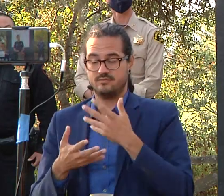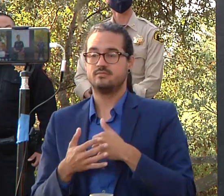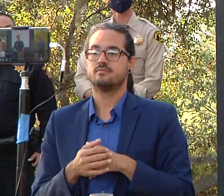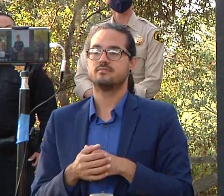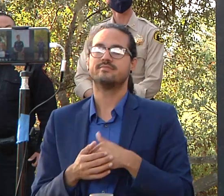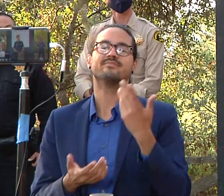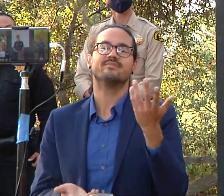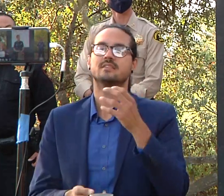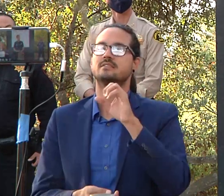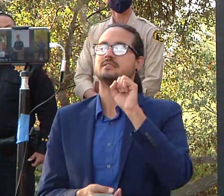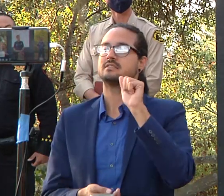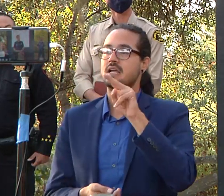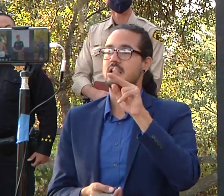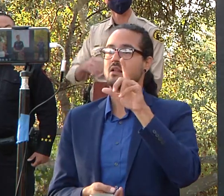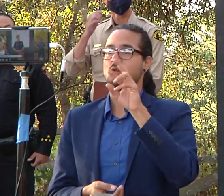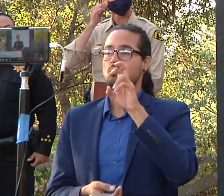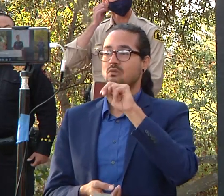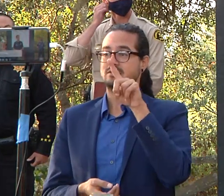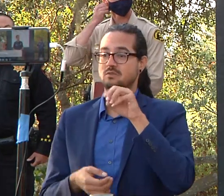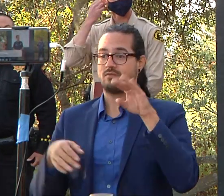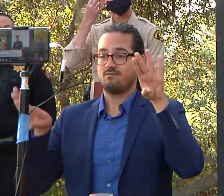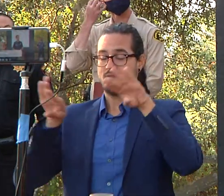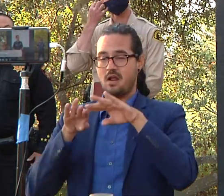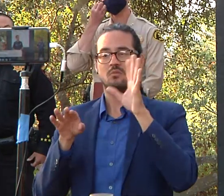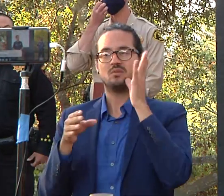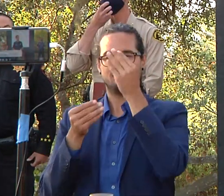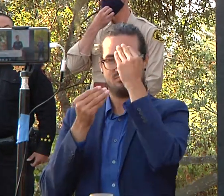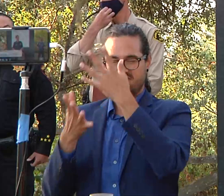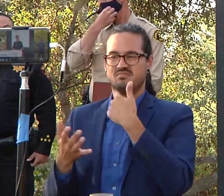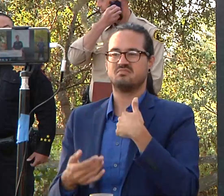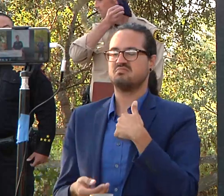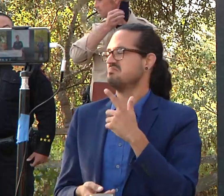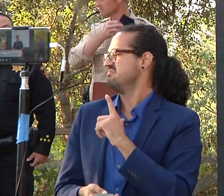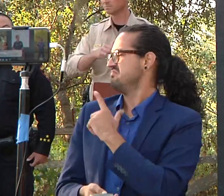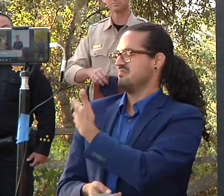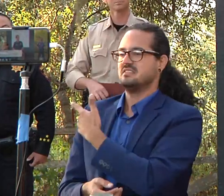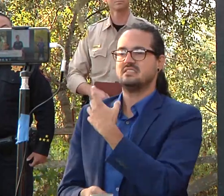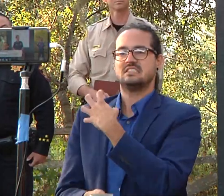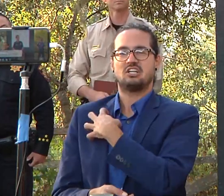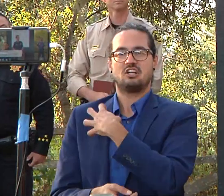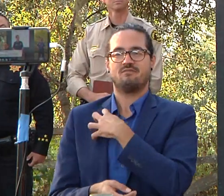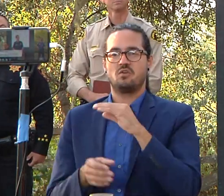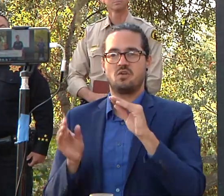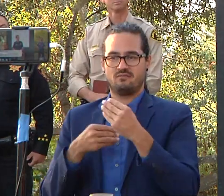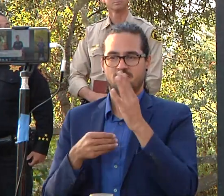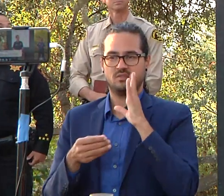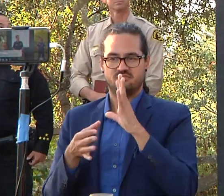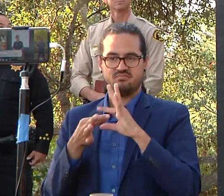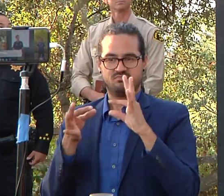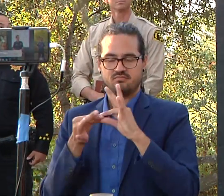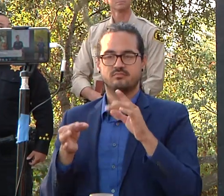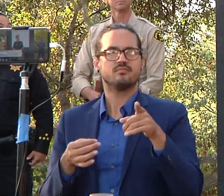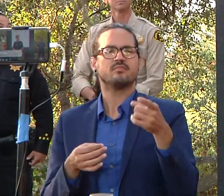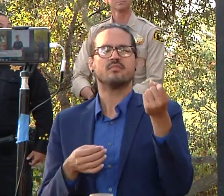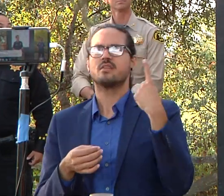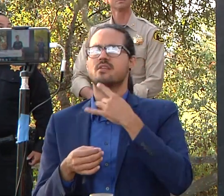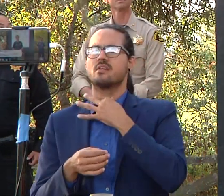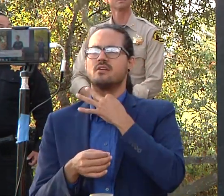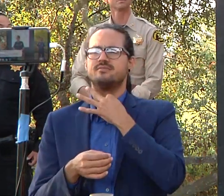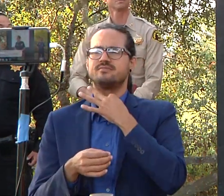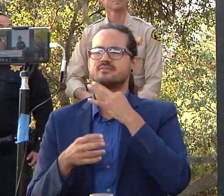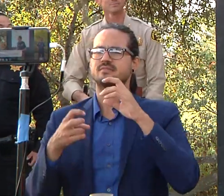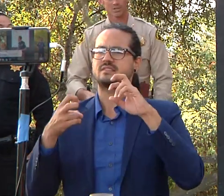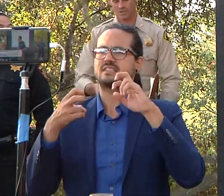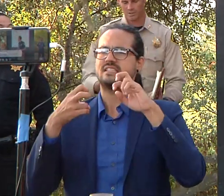notifications might go out and i think the sheriff's office will be to elaborate issues that are complicating returning to the different communities sure